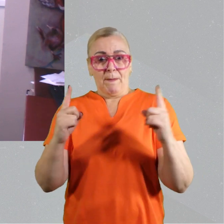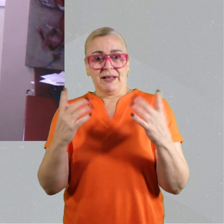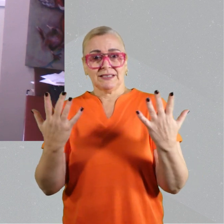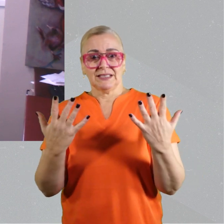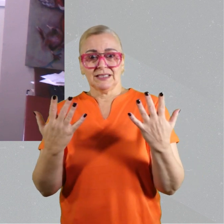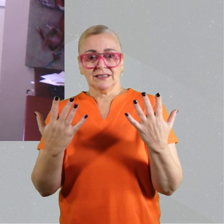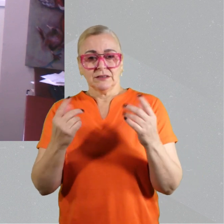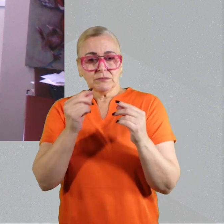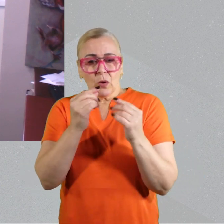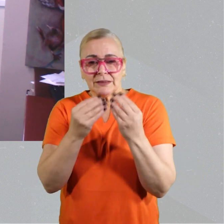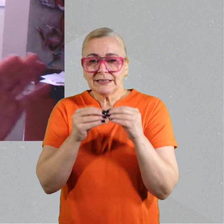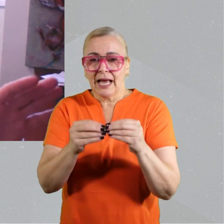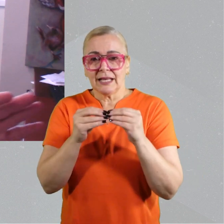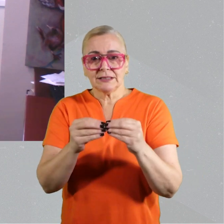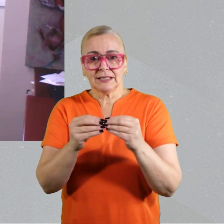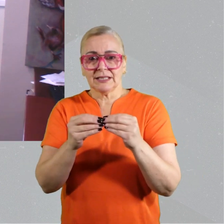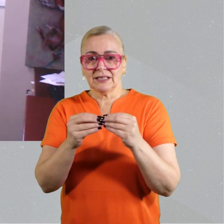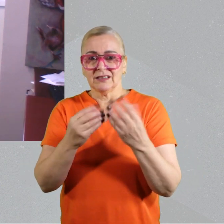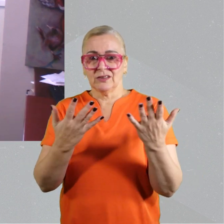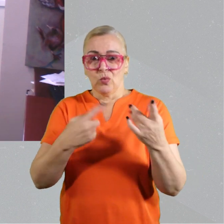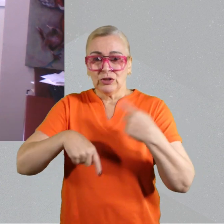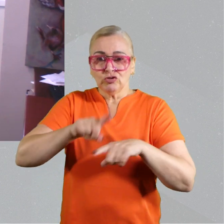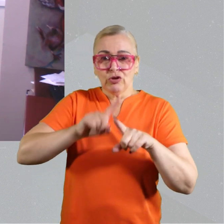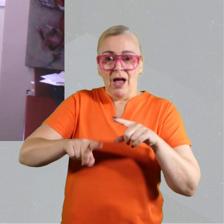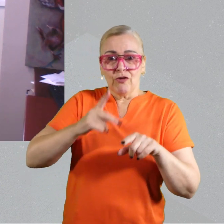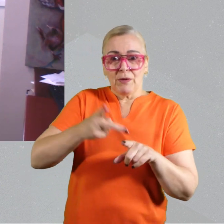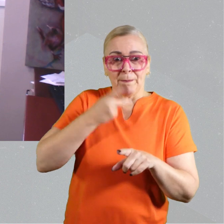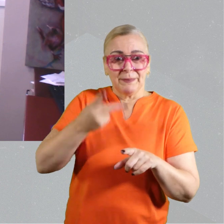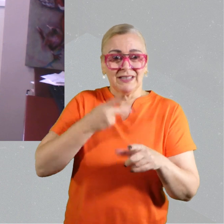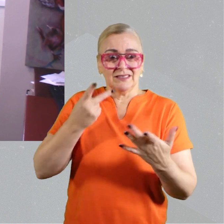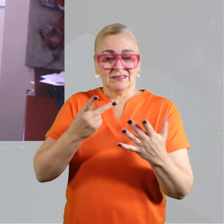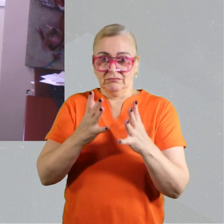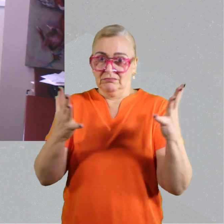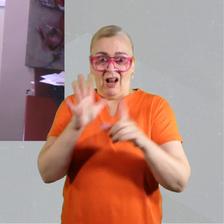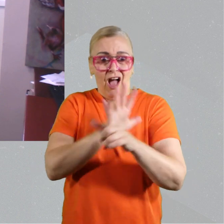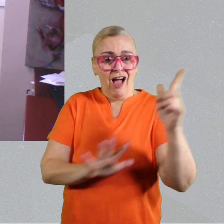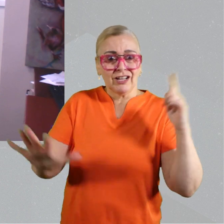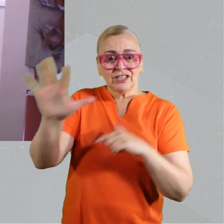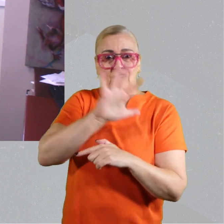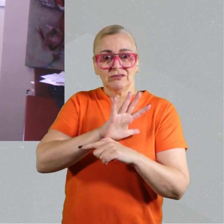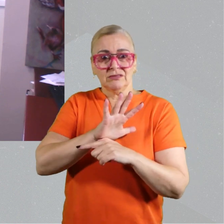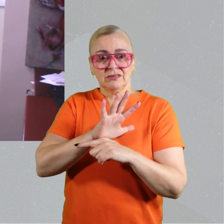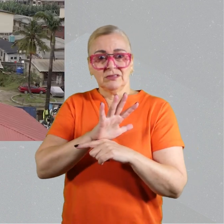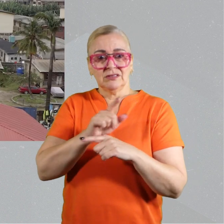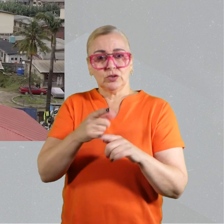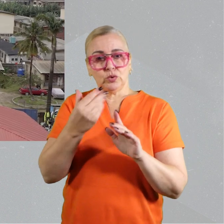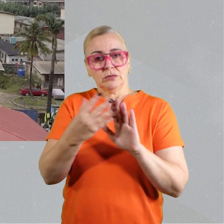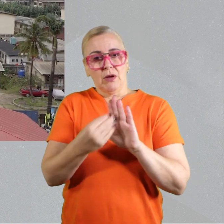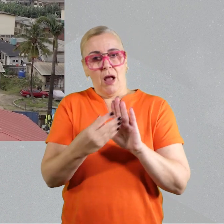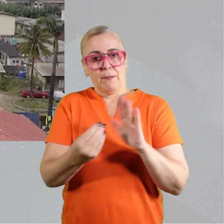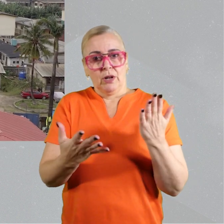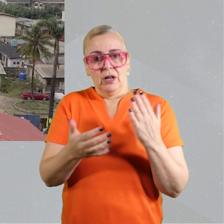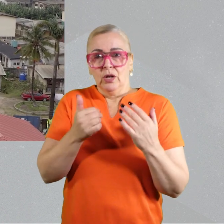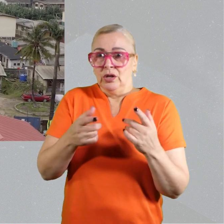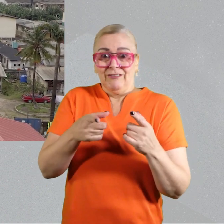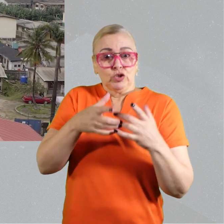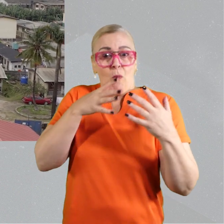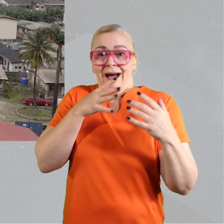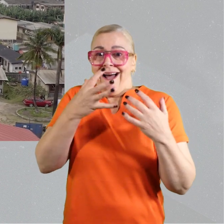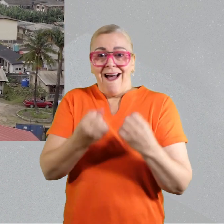paper that is on the New York Times. So, I mean, the results were pretty dramatic and it's a small study and we're trying to repeat it at a larger scale